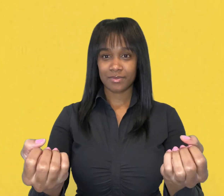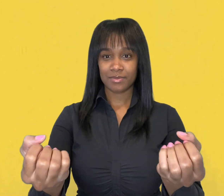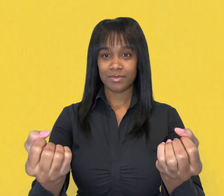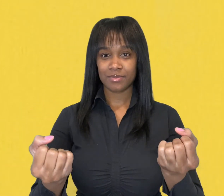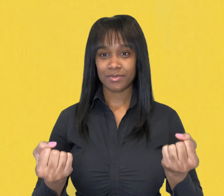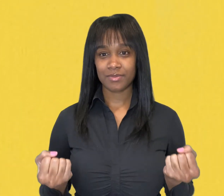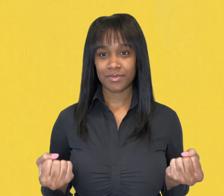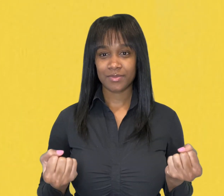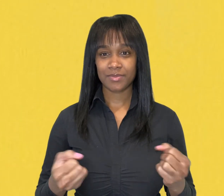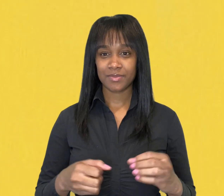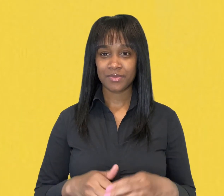going of things, making to write